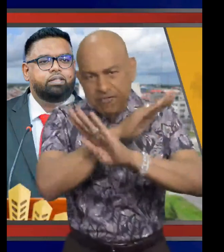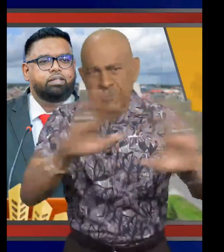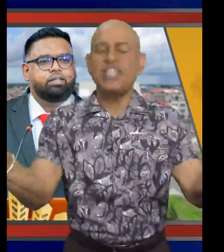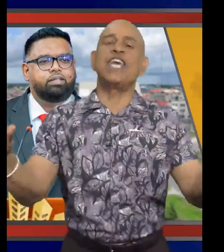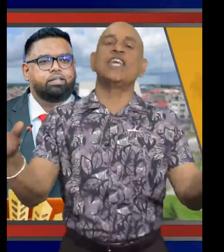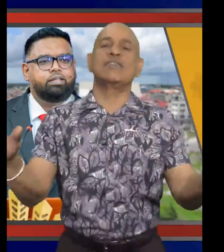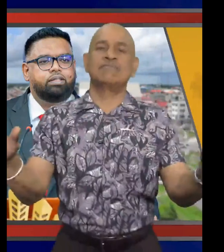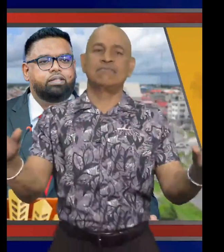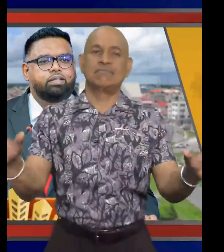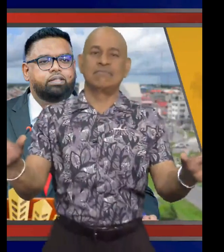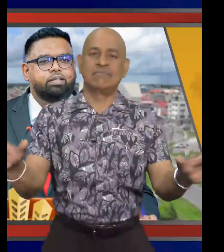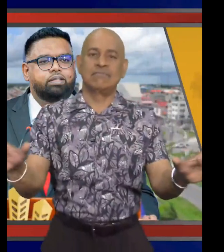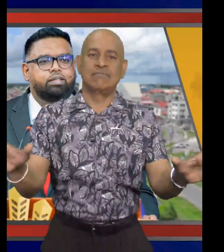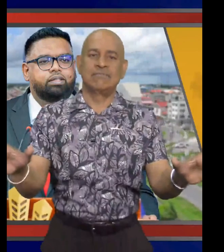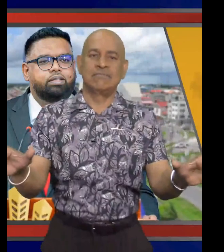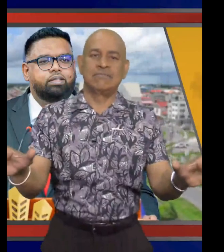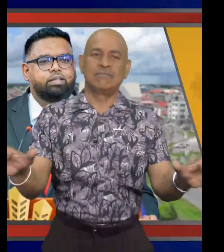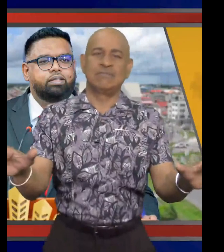everything.